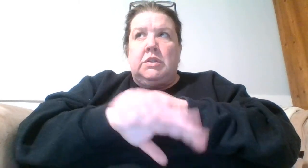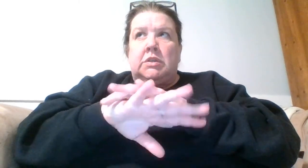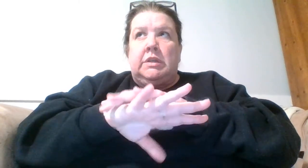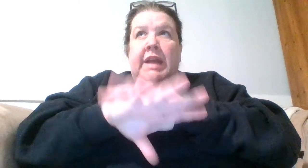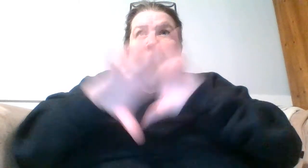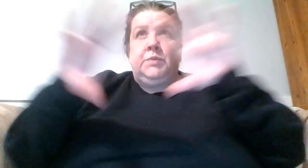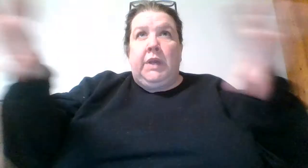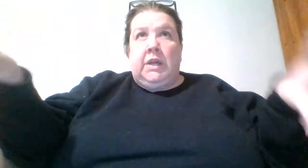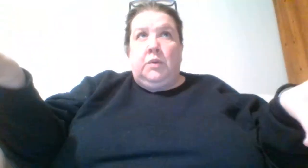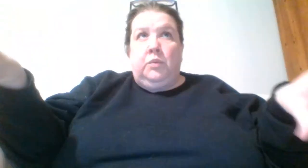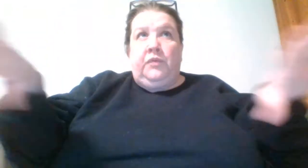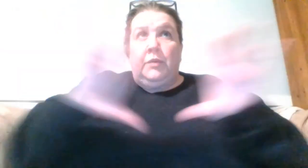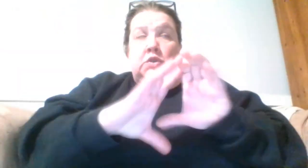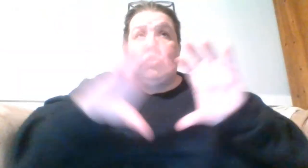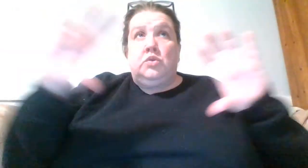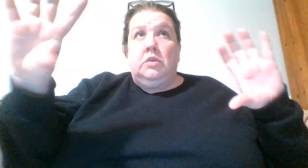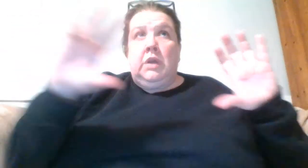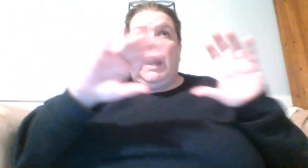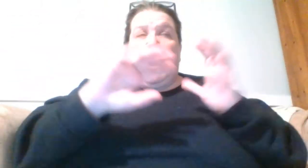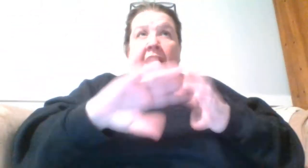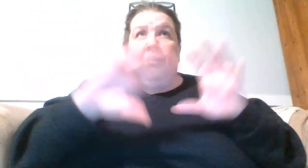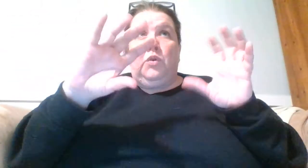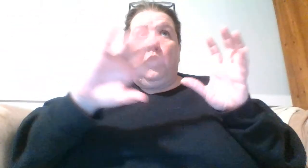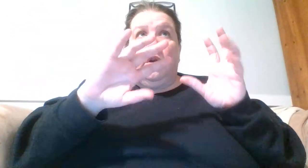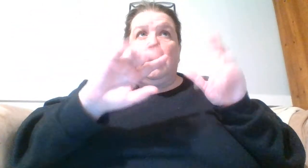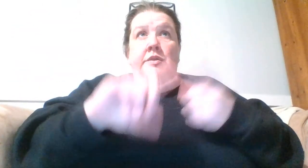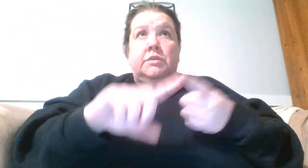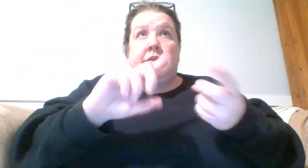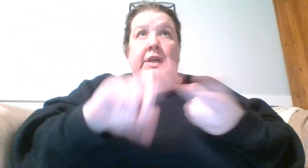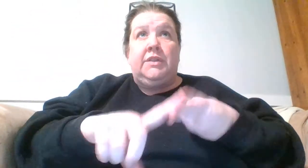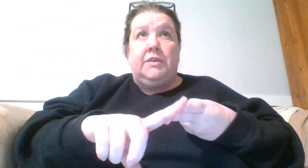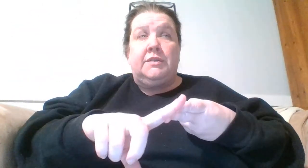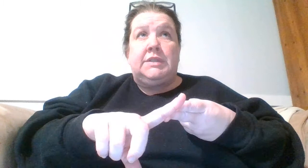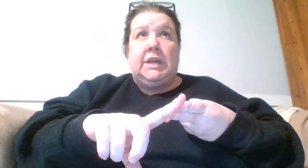next week from, and I have court Tuesday, Thursday,